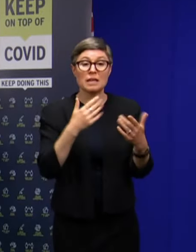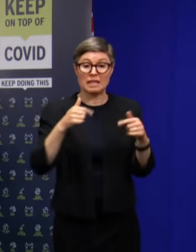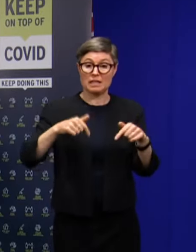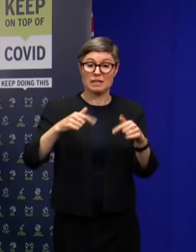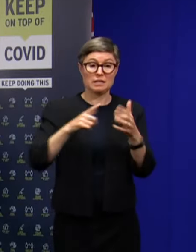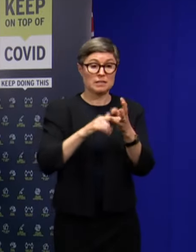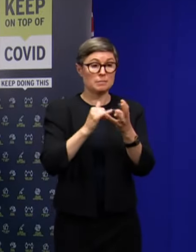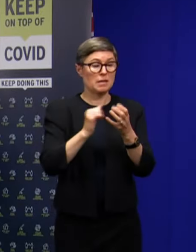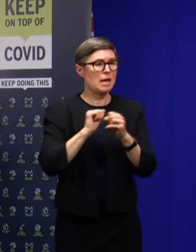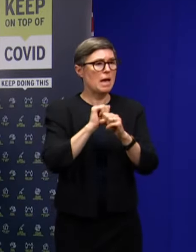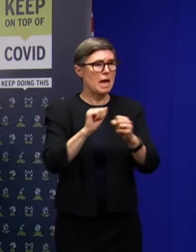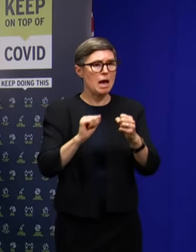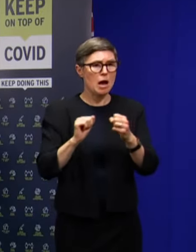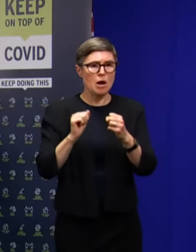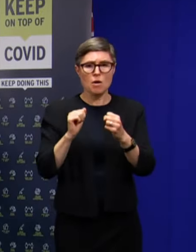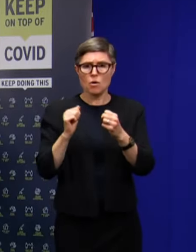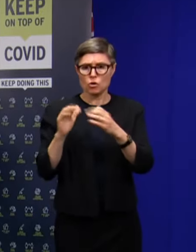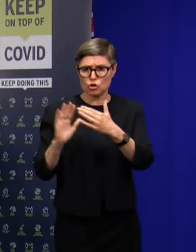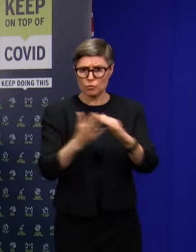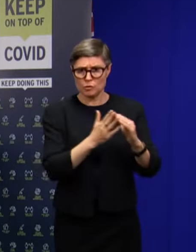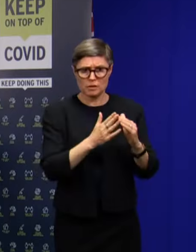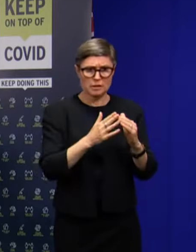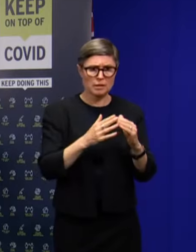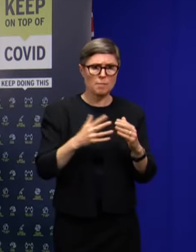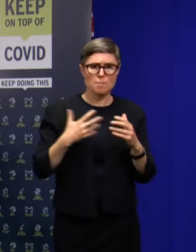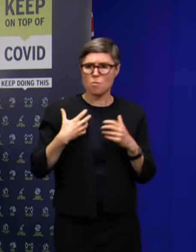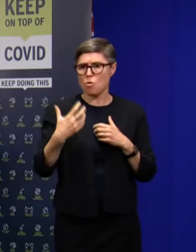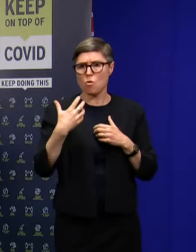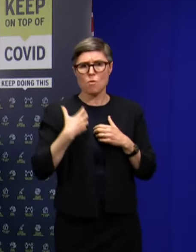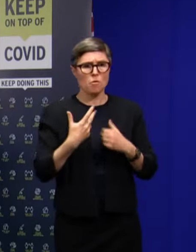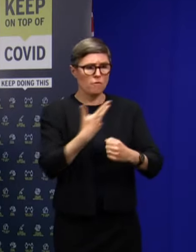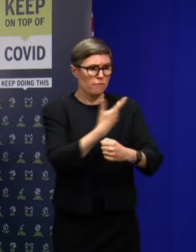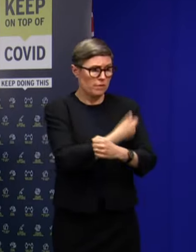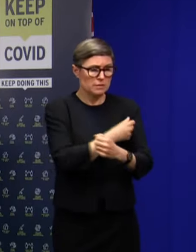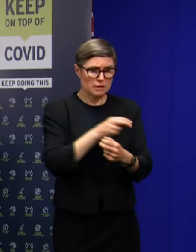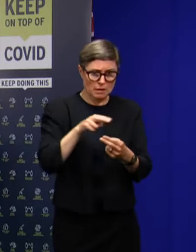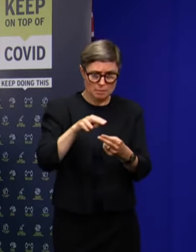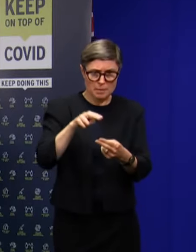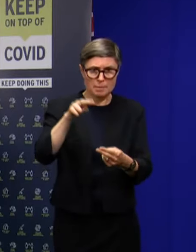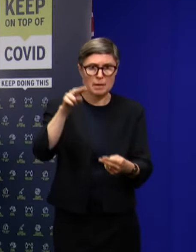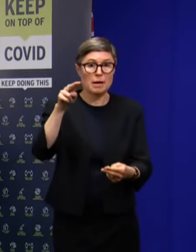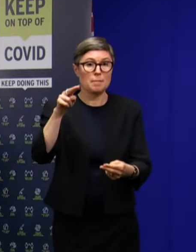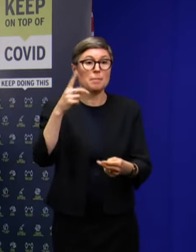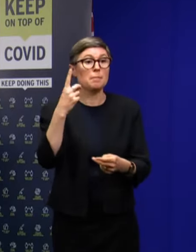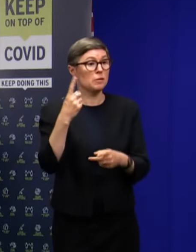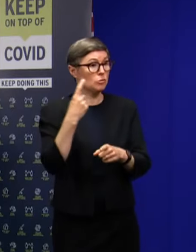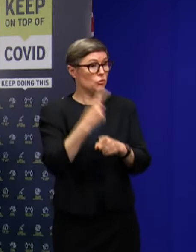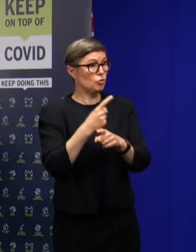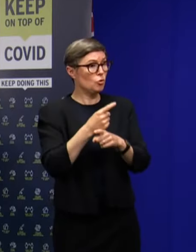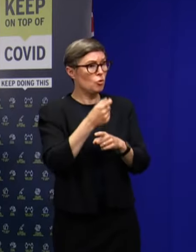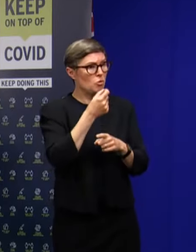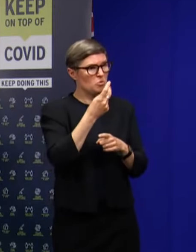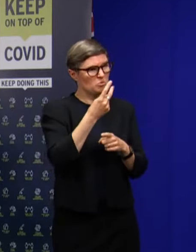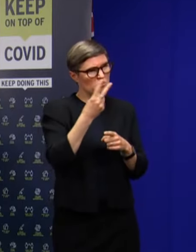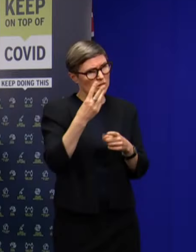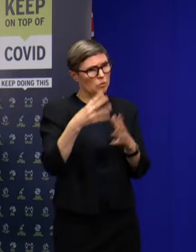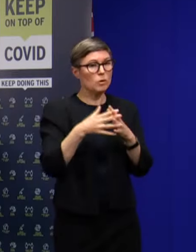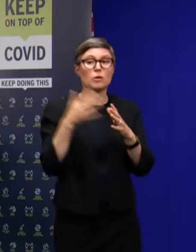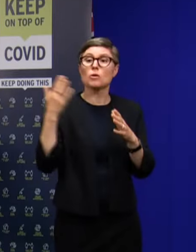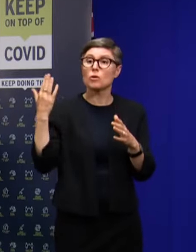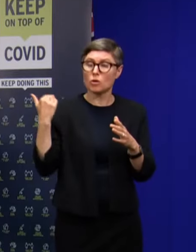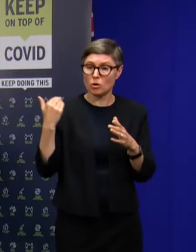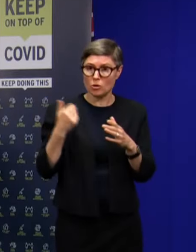rates are increasing. As we spoke in this room a couple of weeks ago, there is never